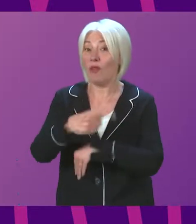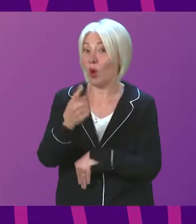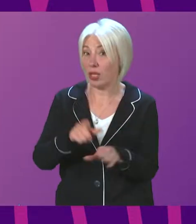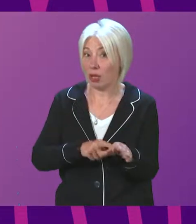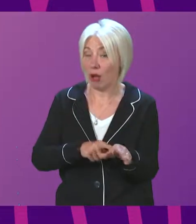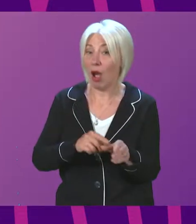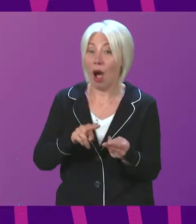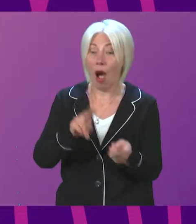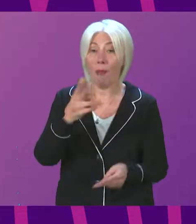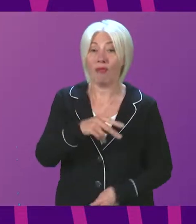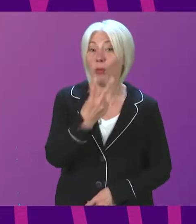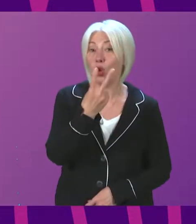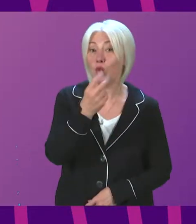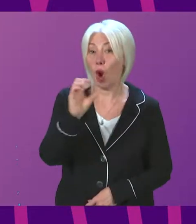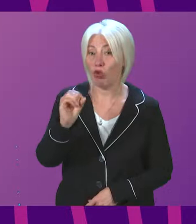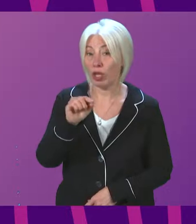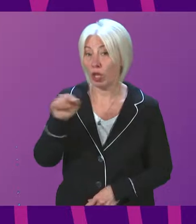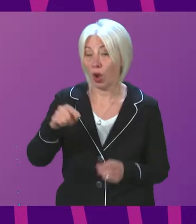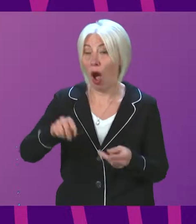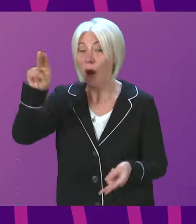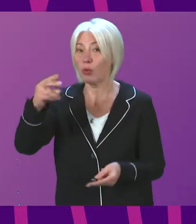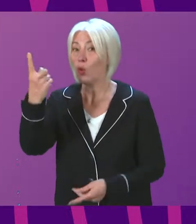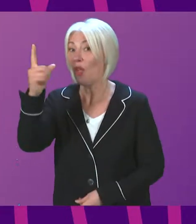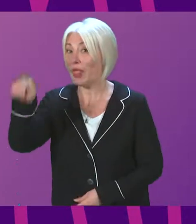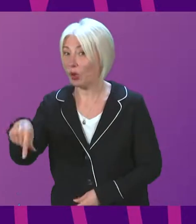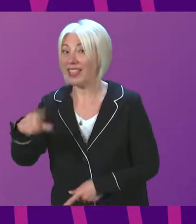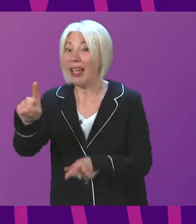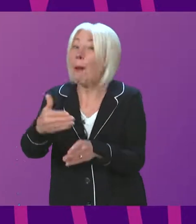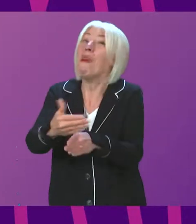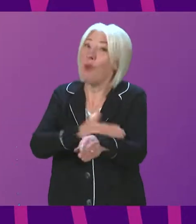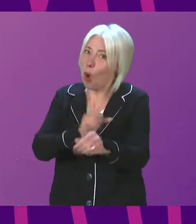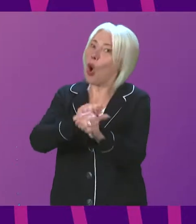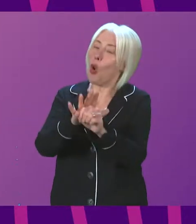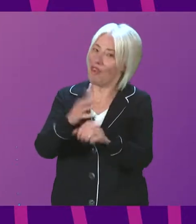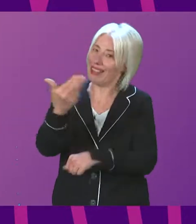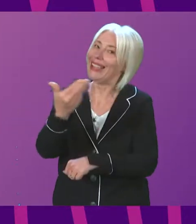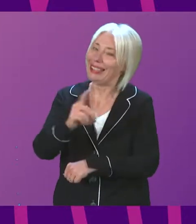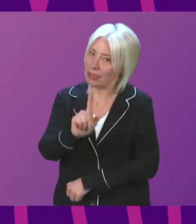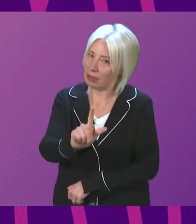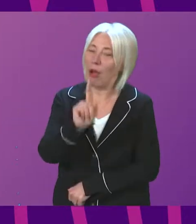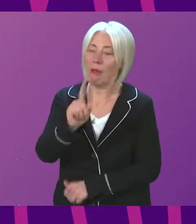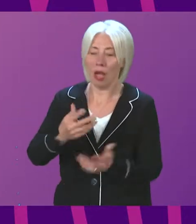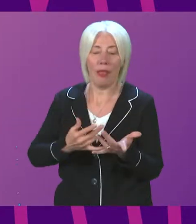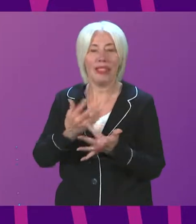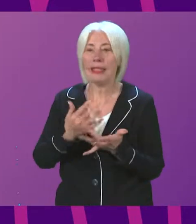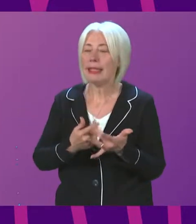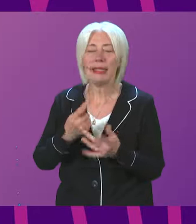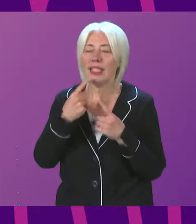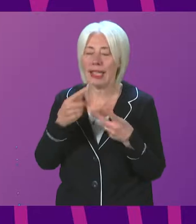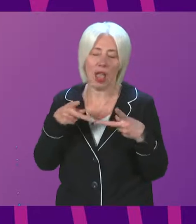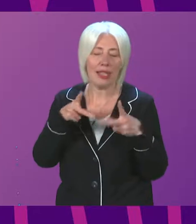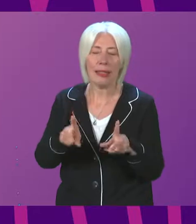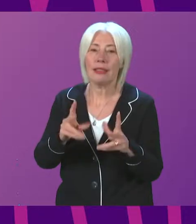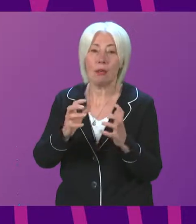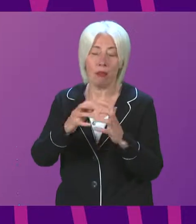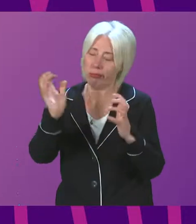over 200 to nearly 1,000 before COVID-19. But these statistics don't show how broken this system is.